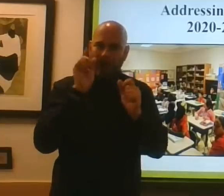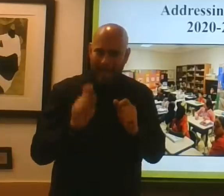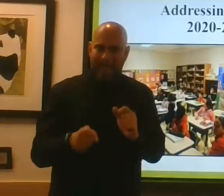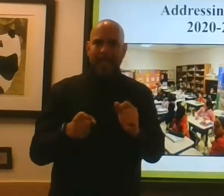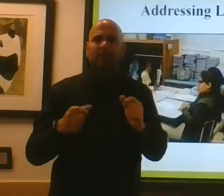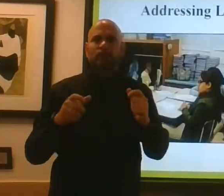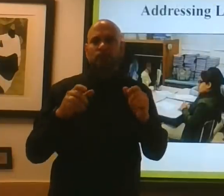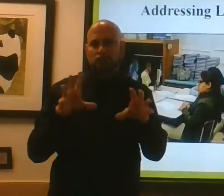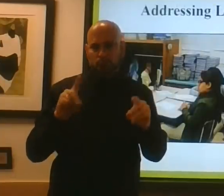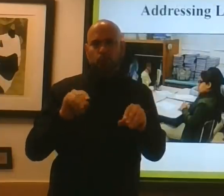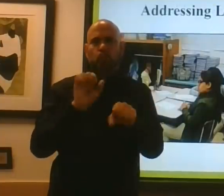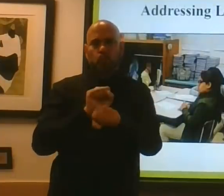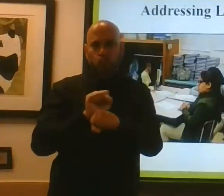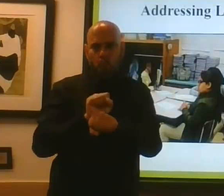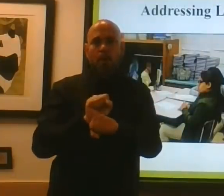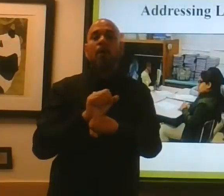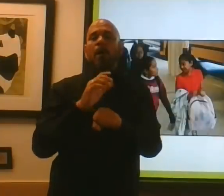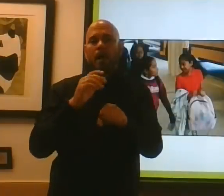the work done.